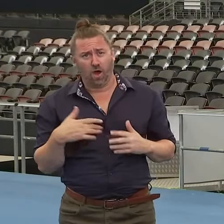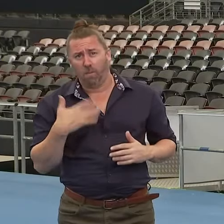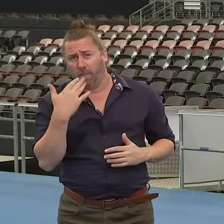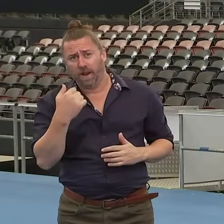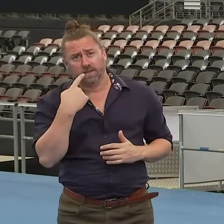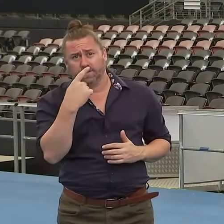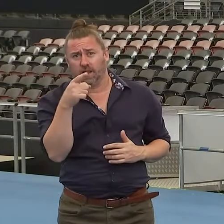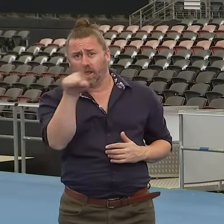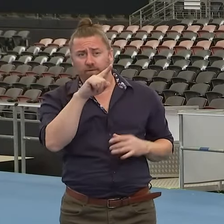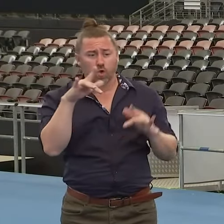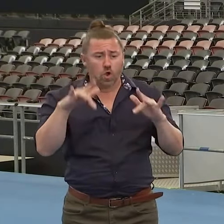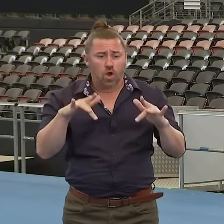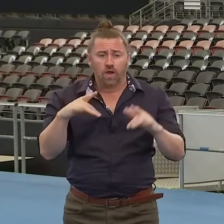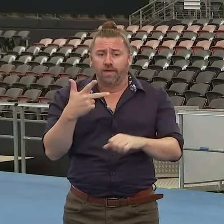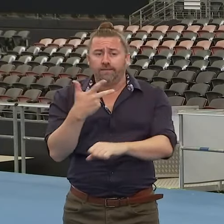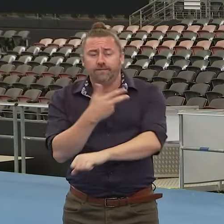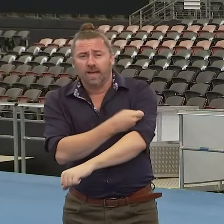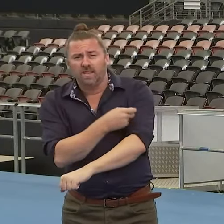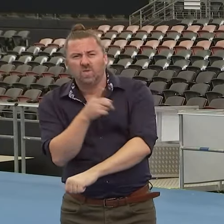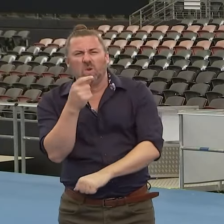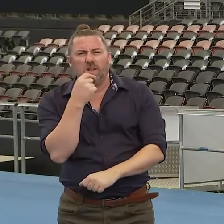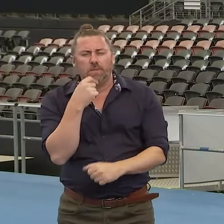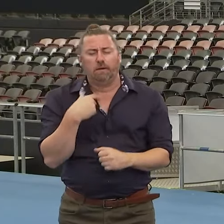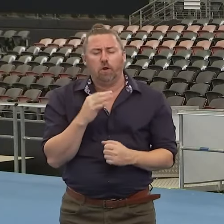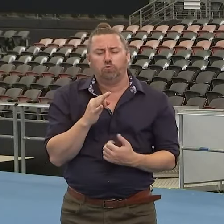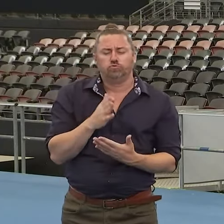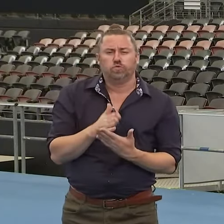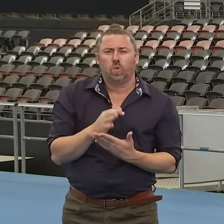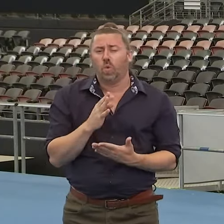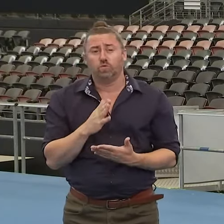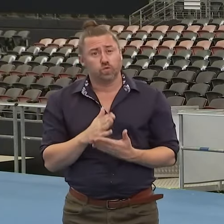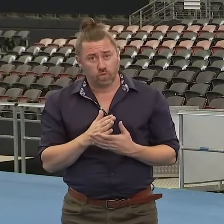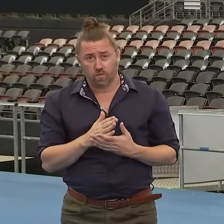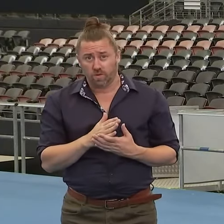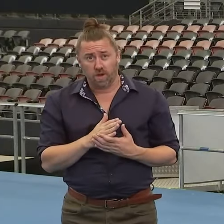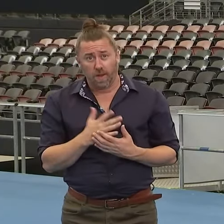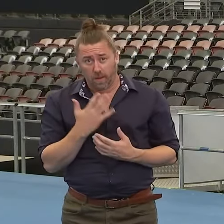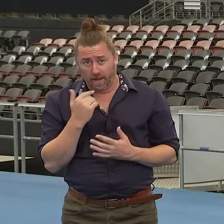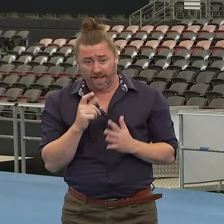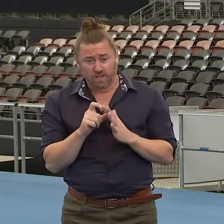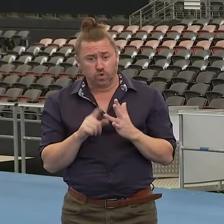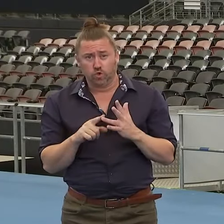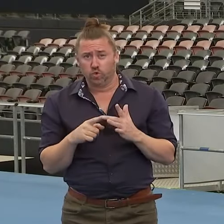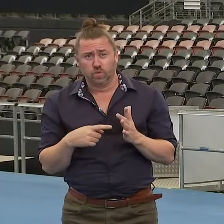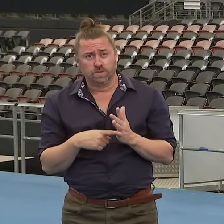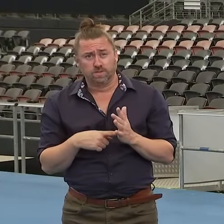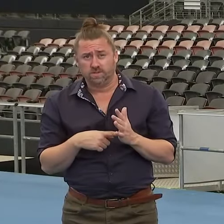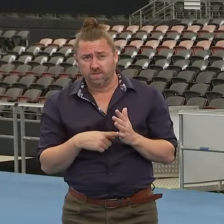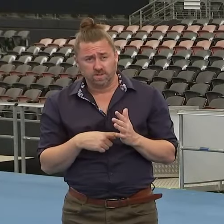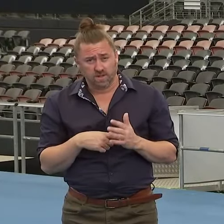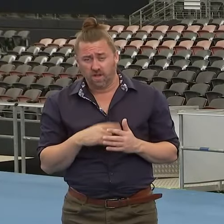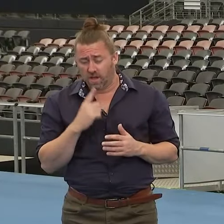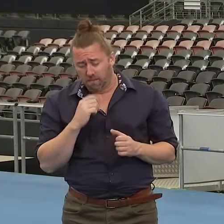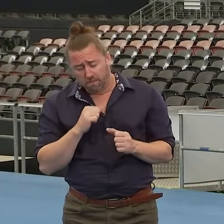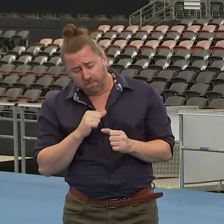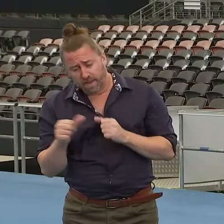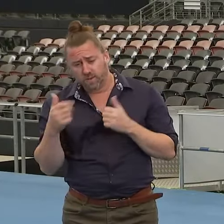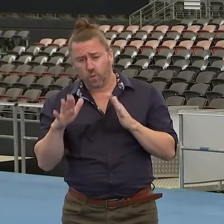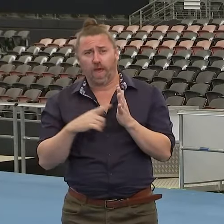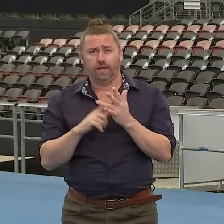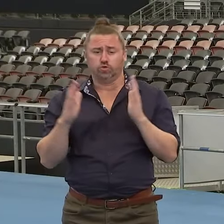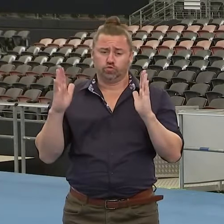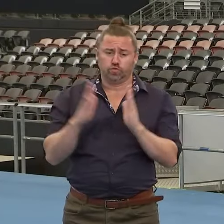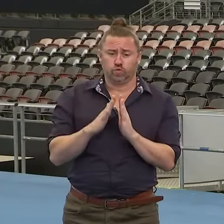is not vaccinated or anyone who is thinking twice about it, please go and get vaccinated. It is the best protection